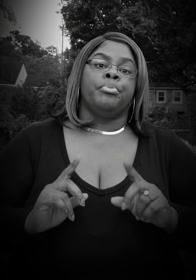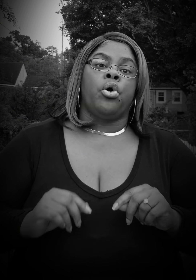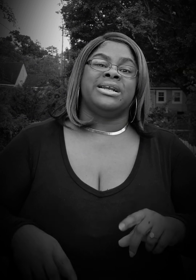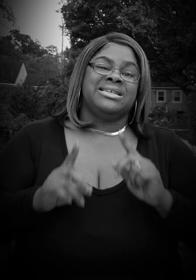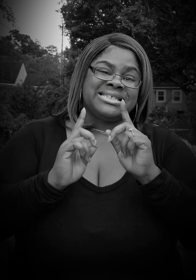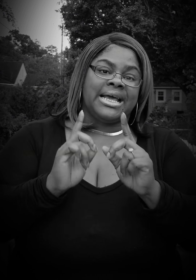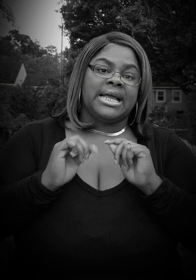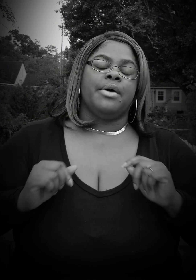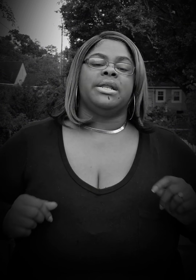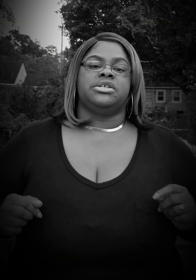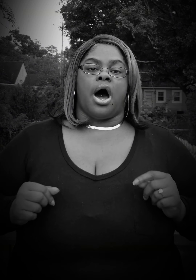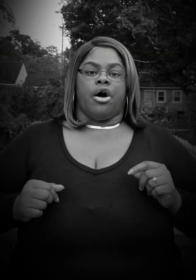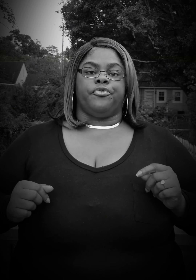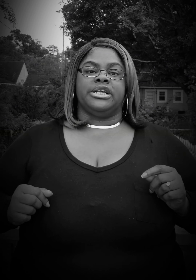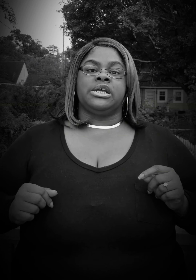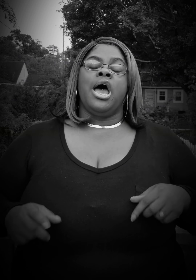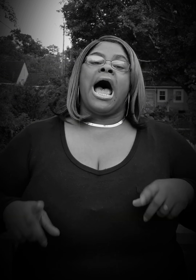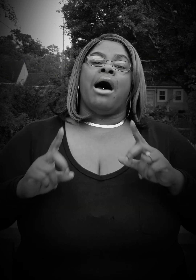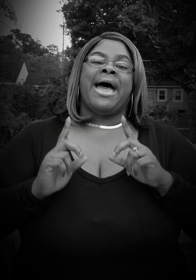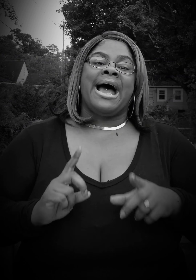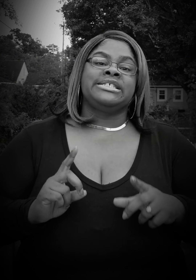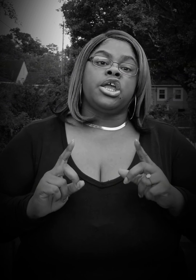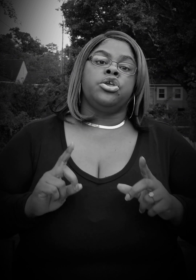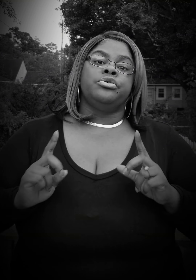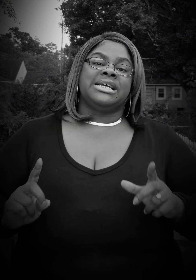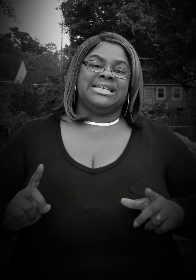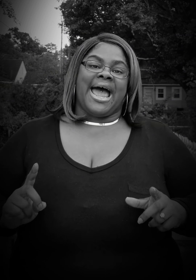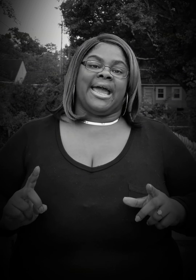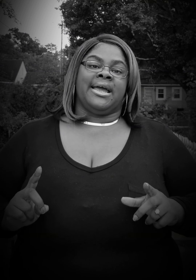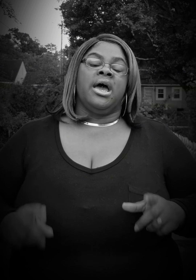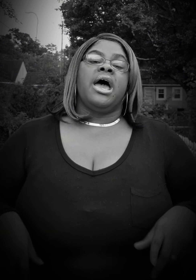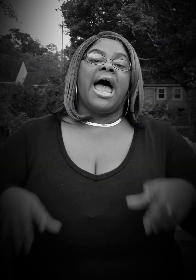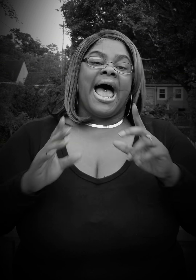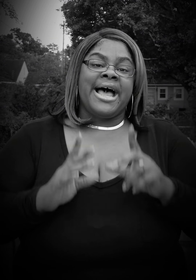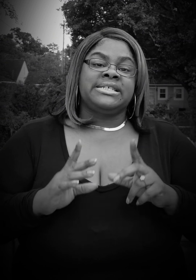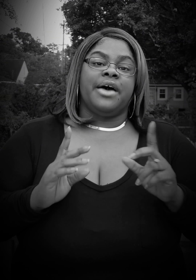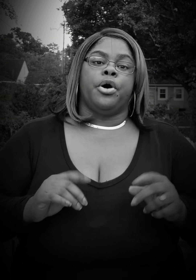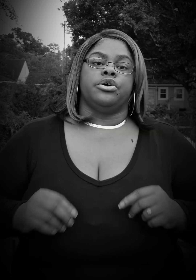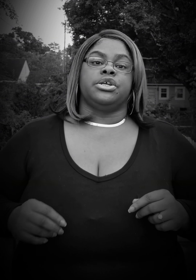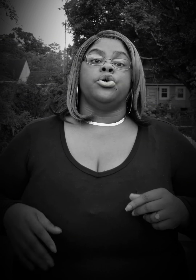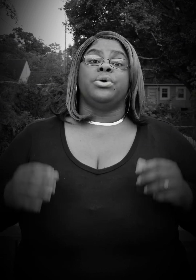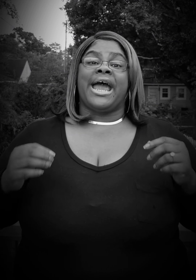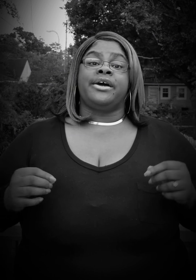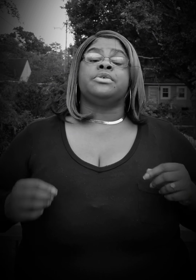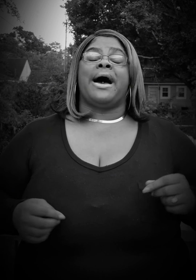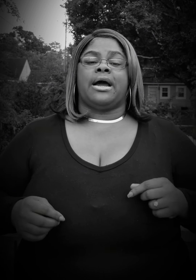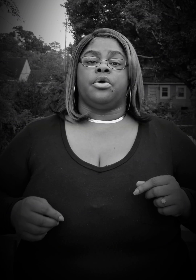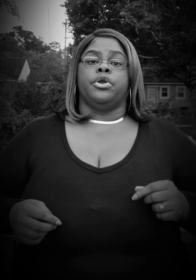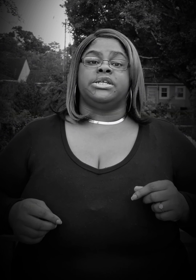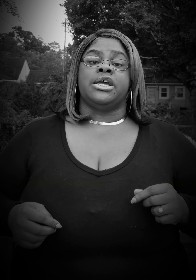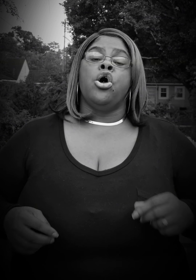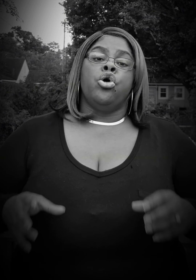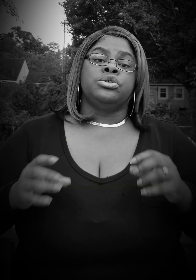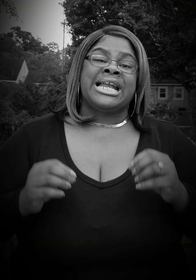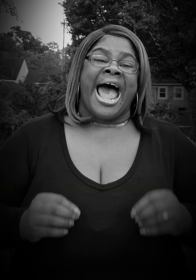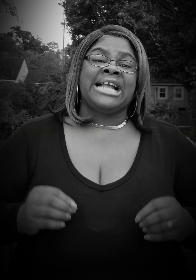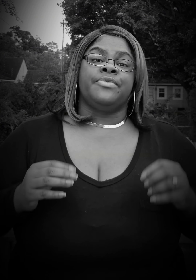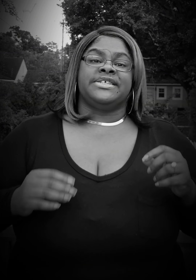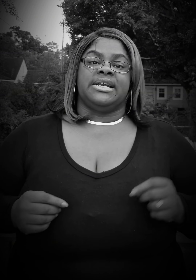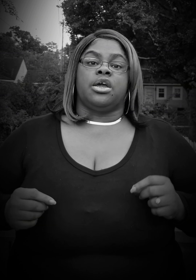important than just getting him into office. I'm asking you today as a person who cares about our community, who's an activist in the